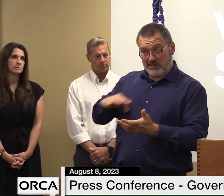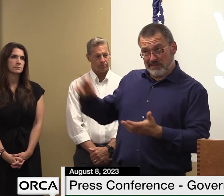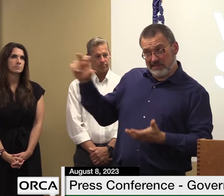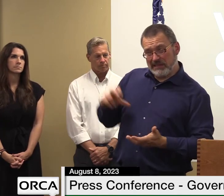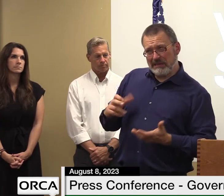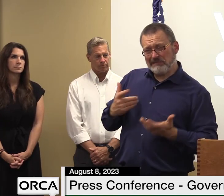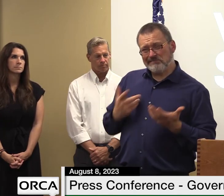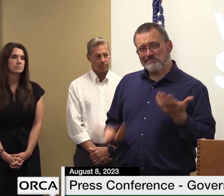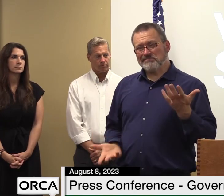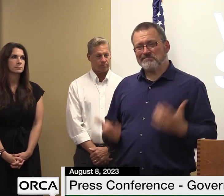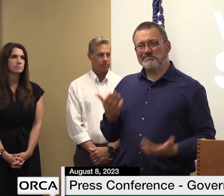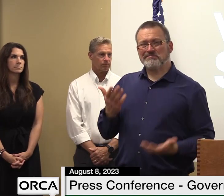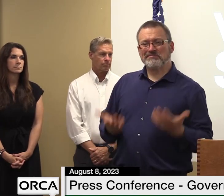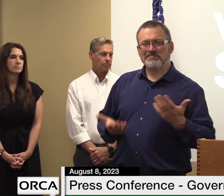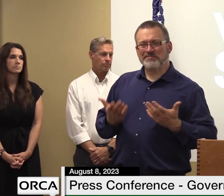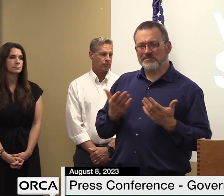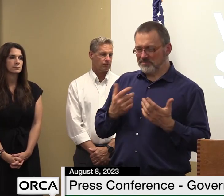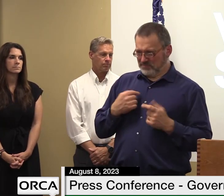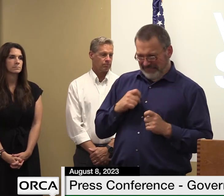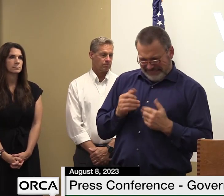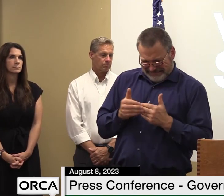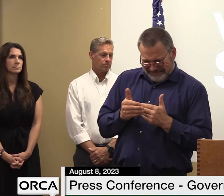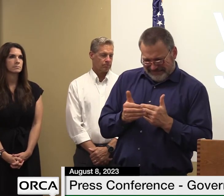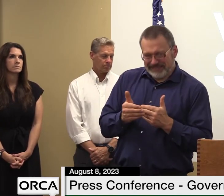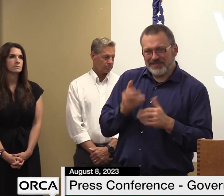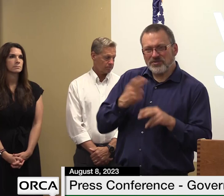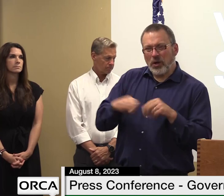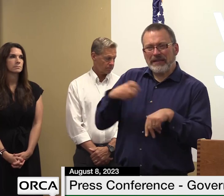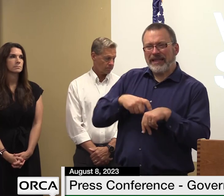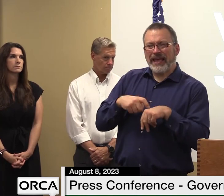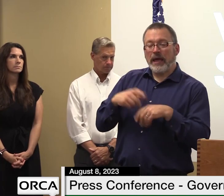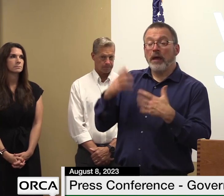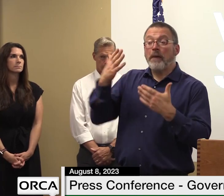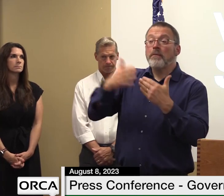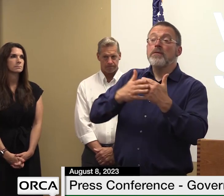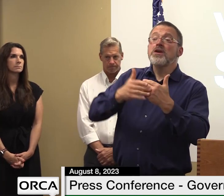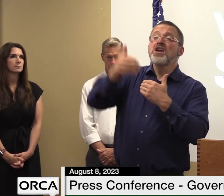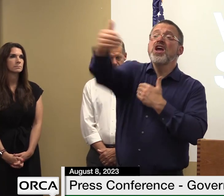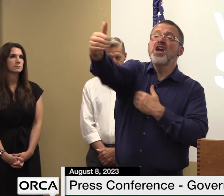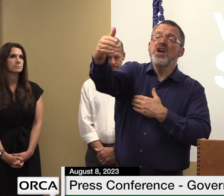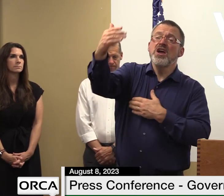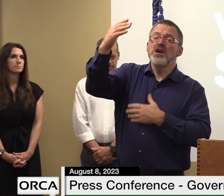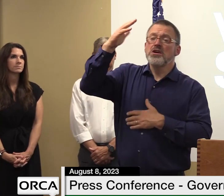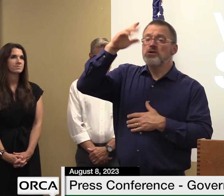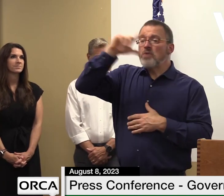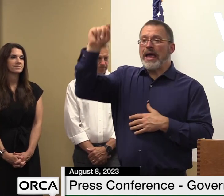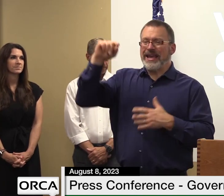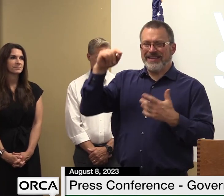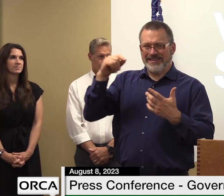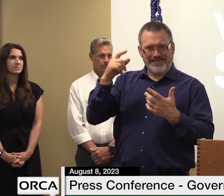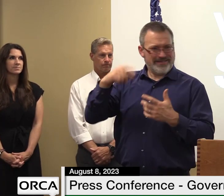future but maybe sometime long down the road when most of us are out of office we'll see